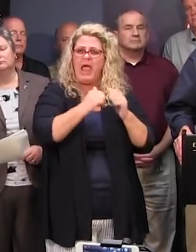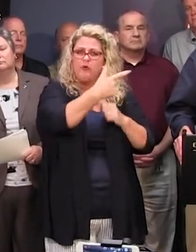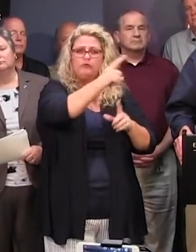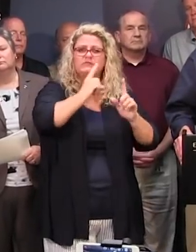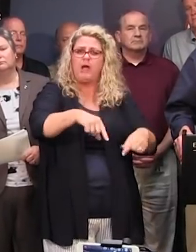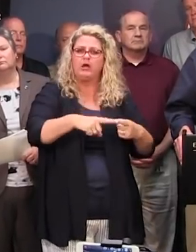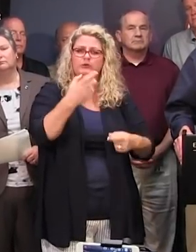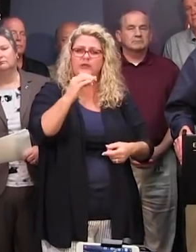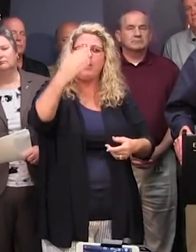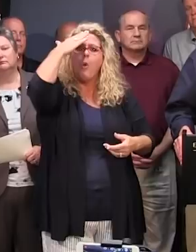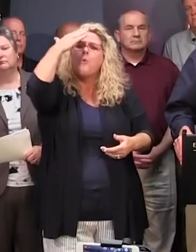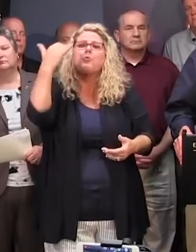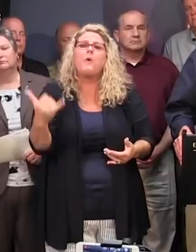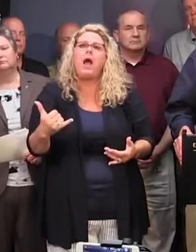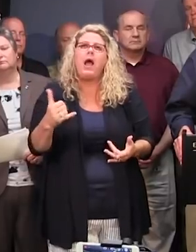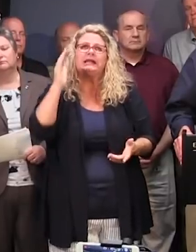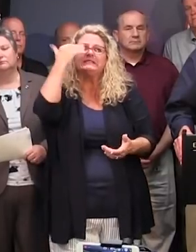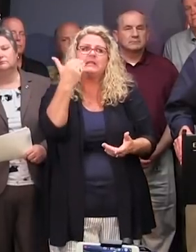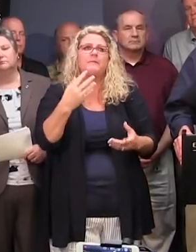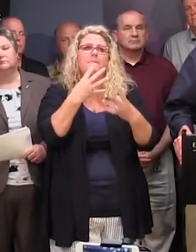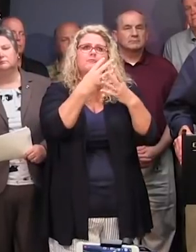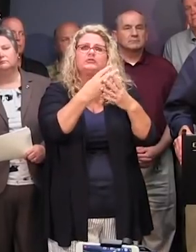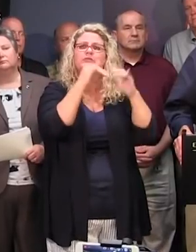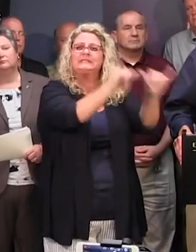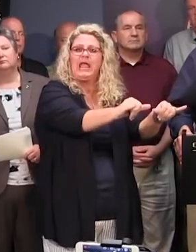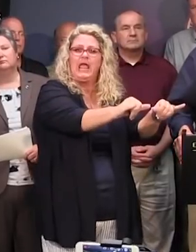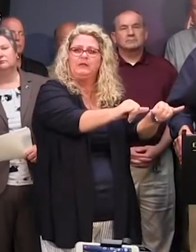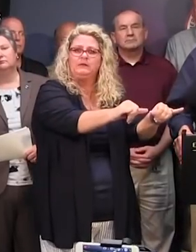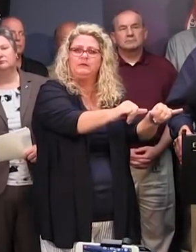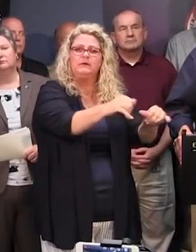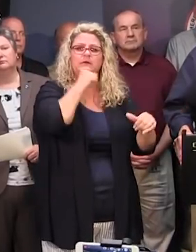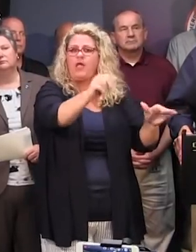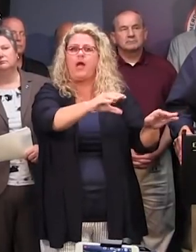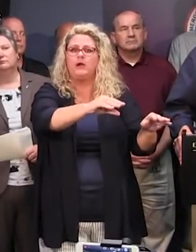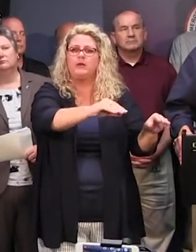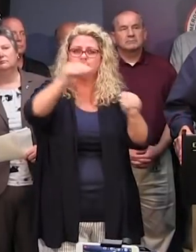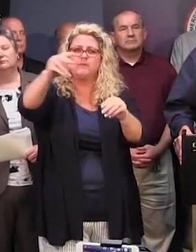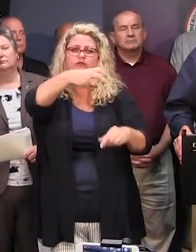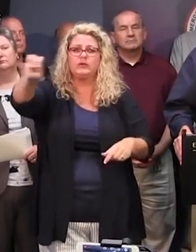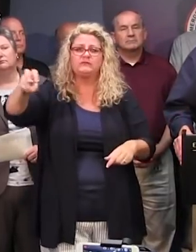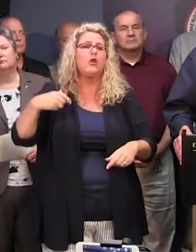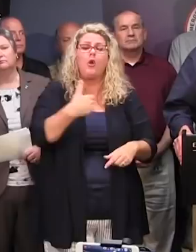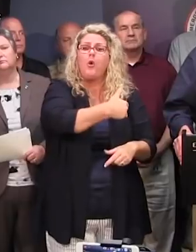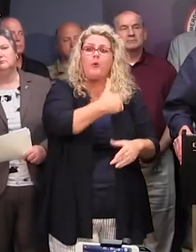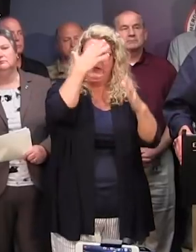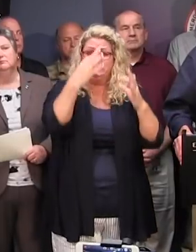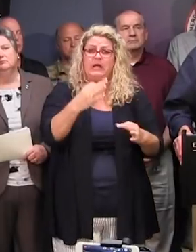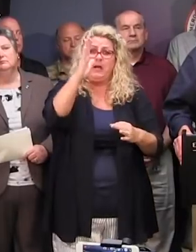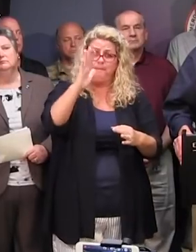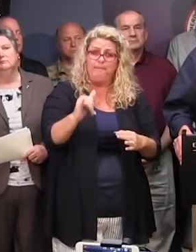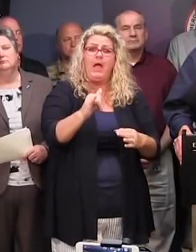why prisoners, more prisoners, aren't being moved? We are operating, we're making our decisions very considered,